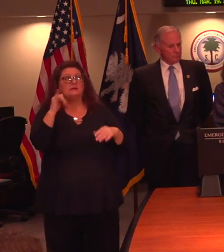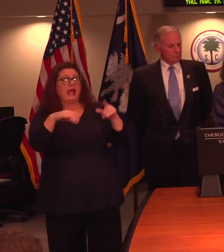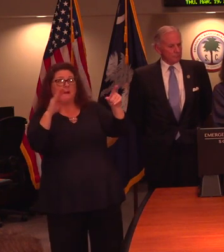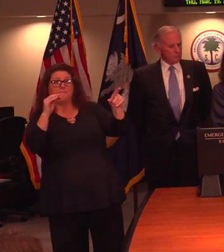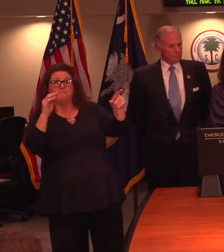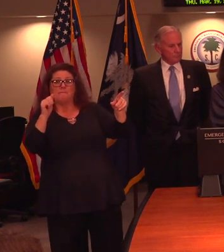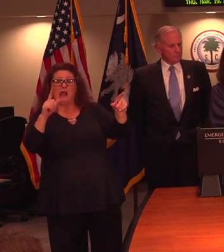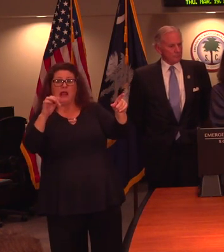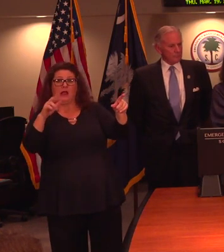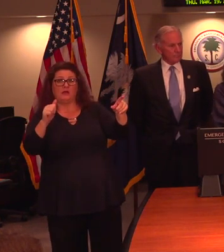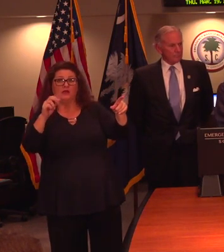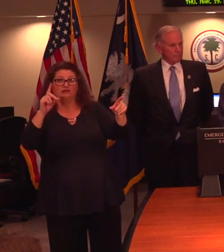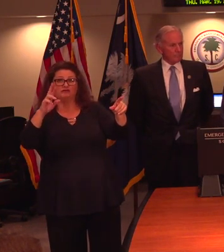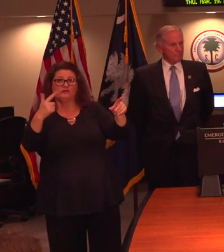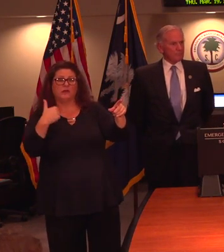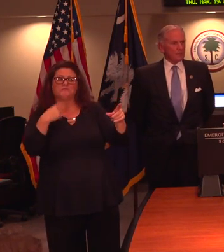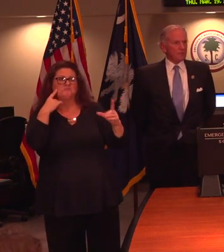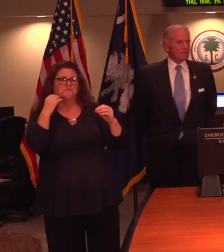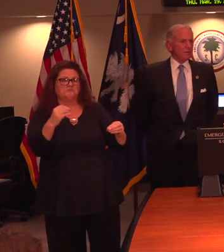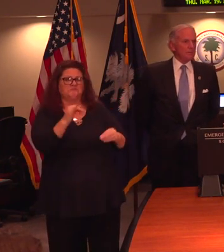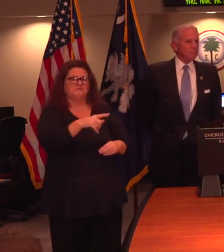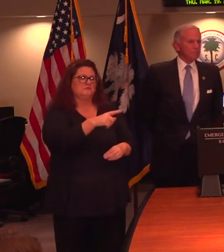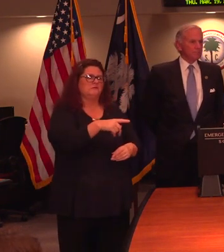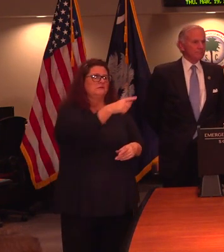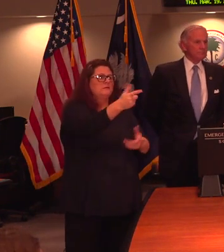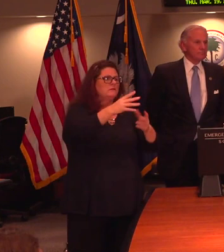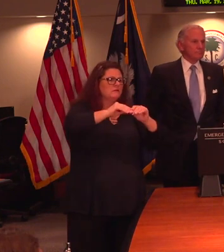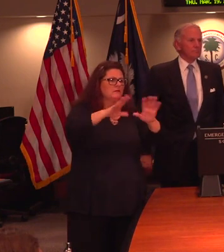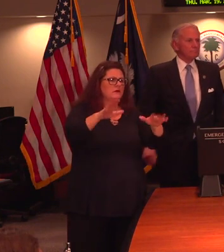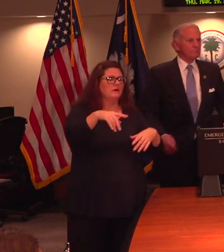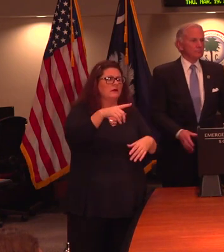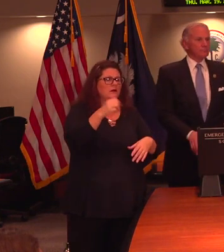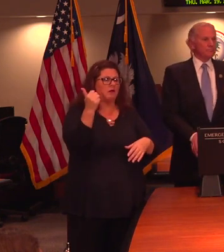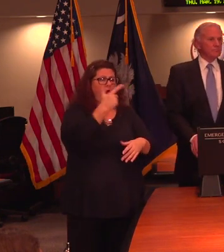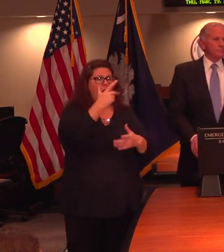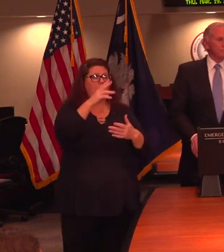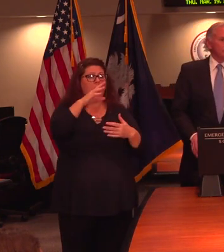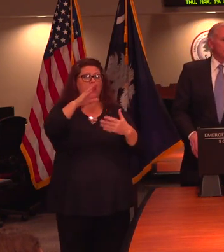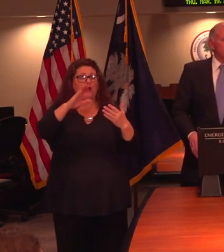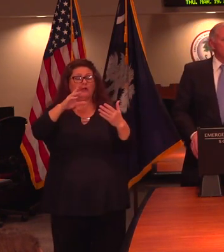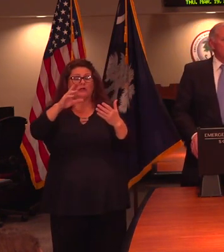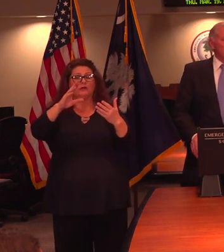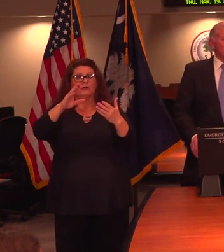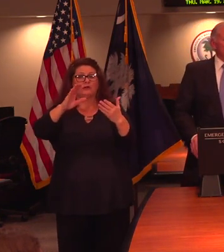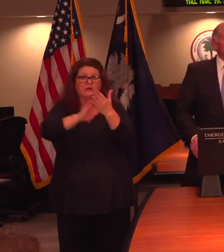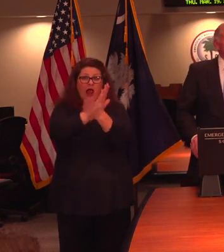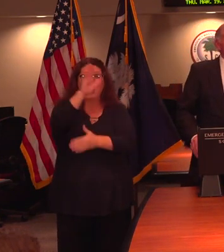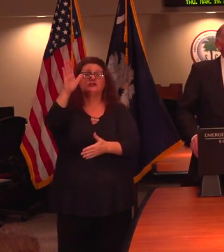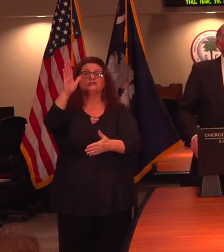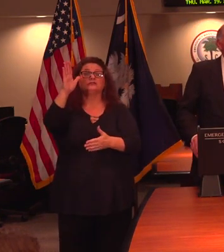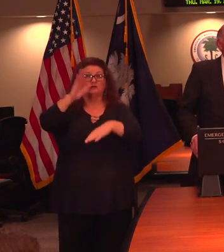drug? I'm not familiar with that. Governor, just to clarify, are all universities moving forward online for the rest of the semester?